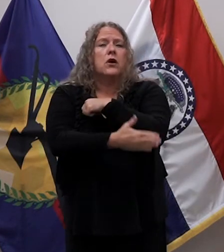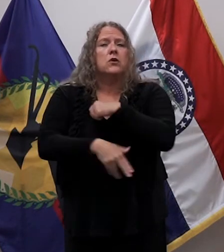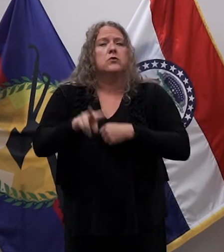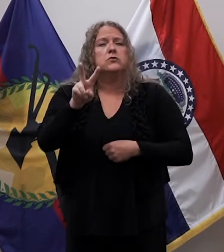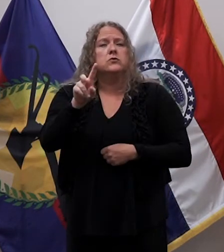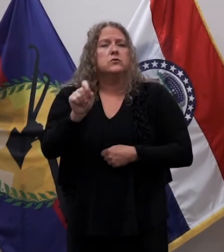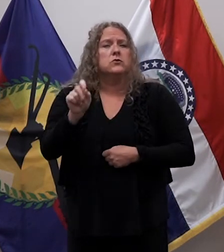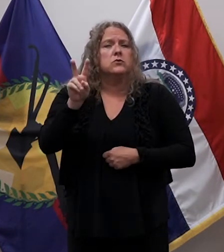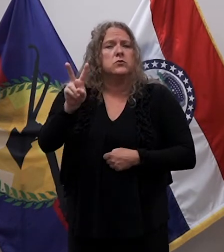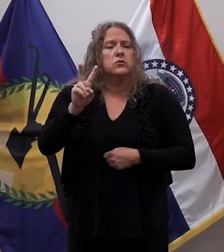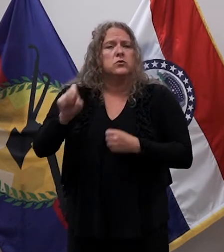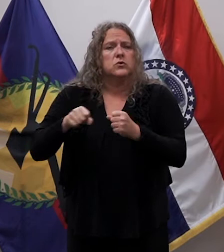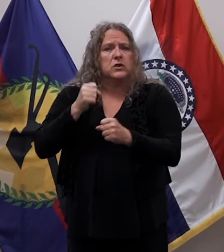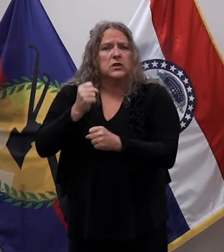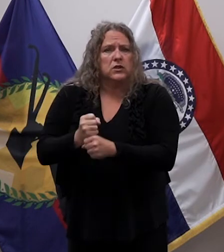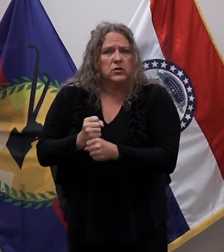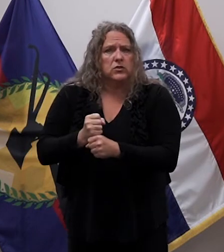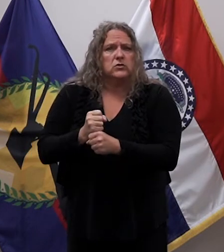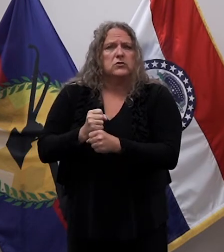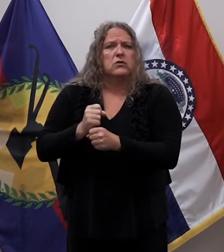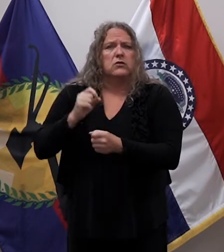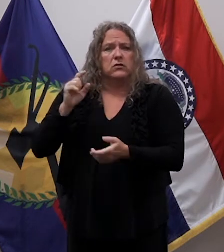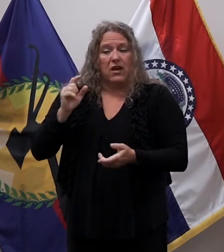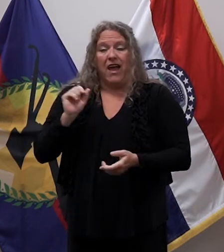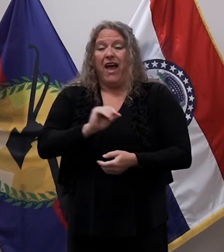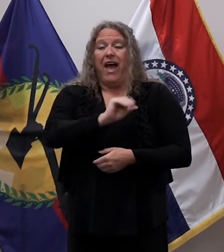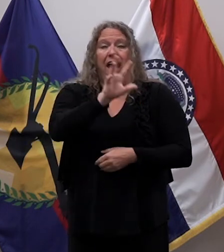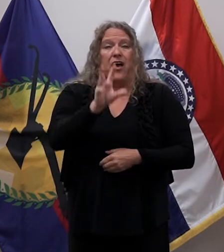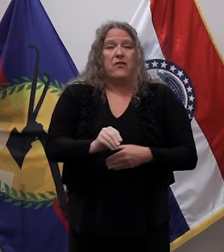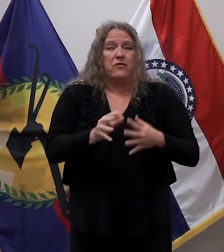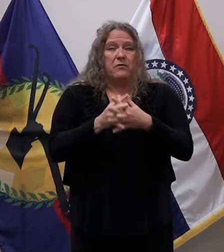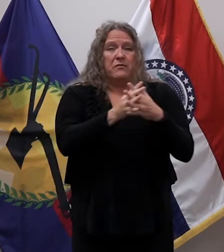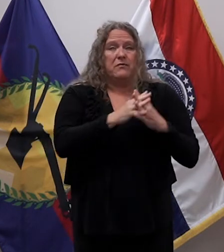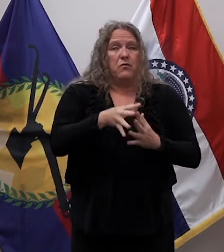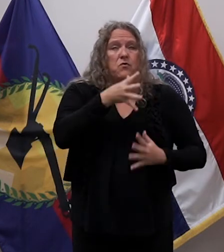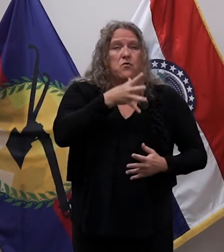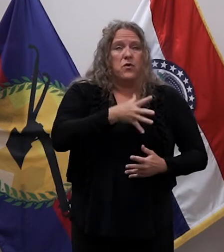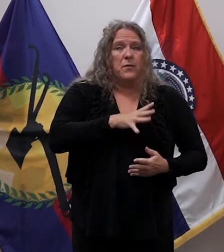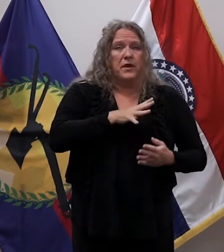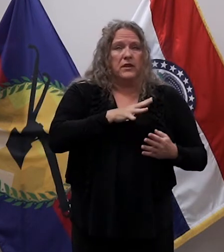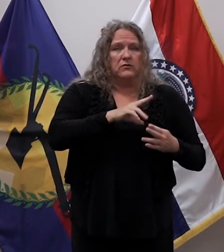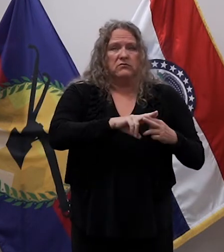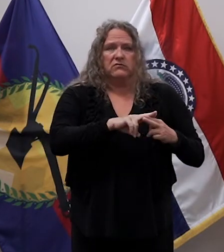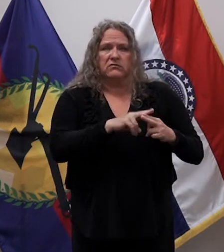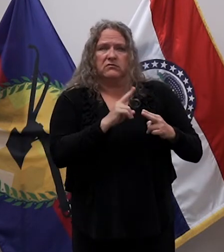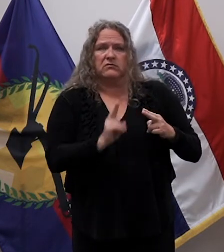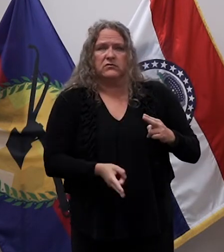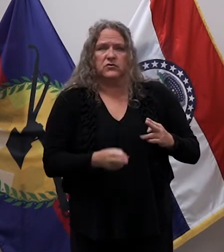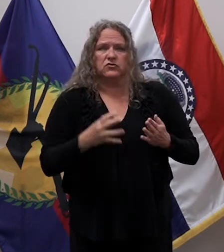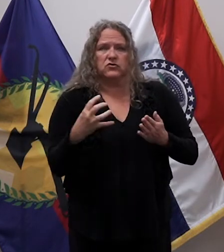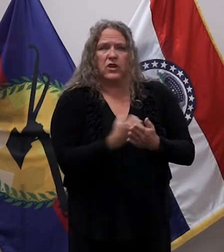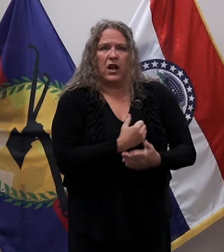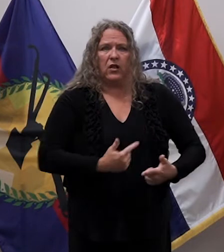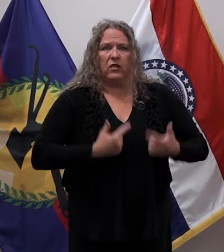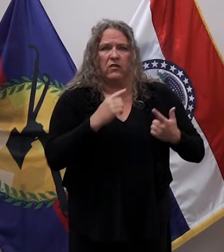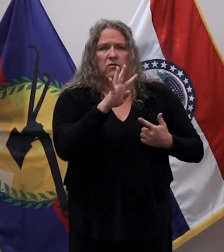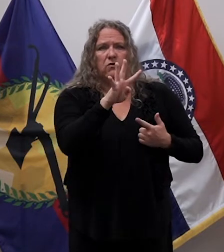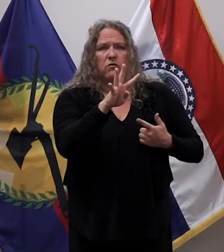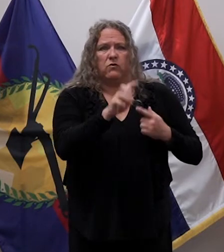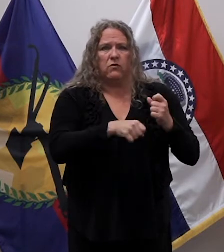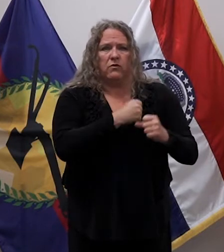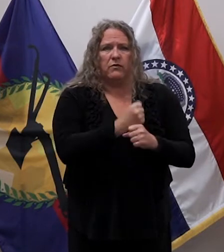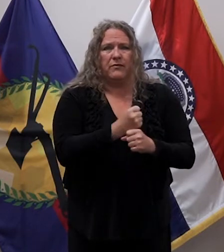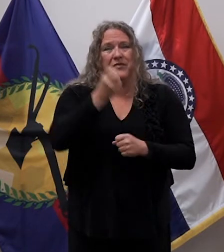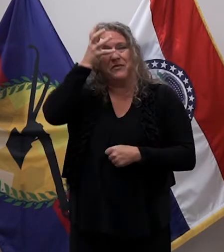For African American women, the life expectancy declined by nearly four years, and African American men, 3.4 years.